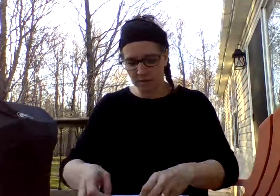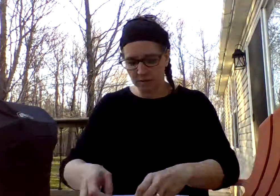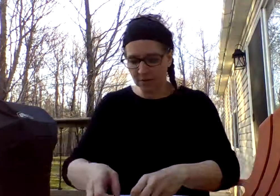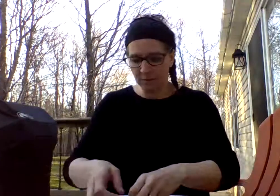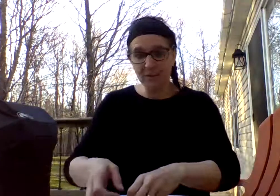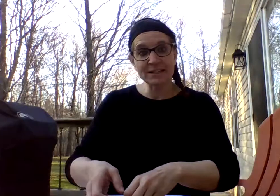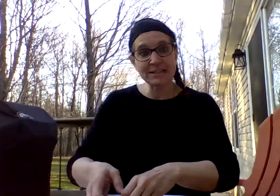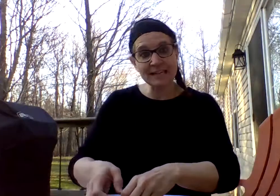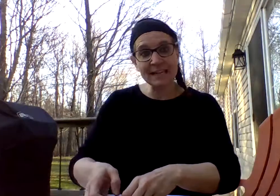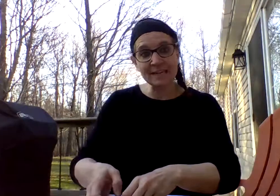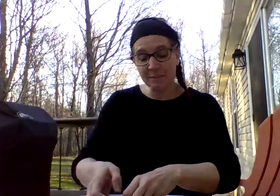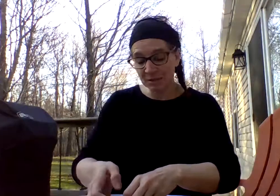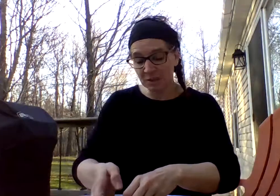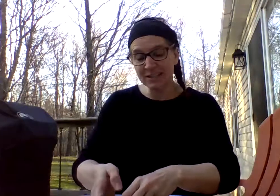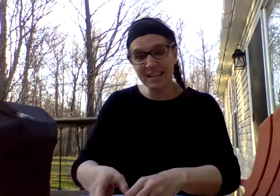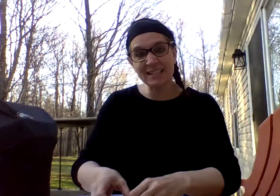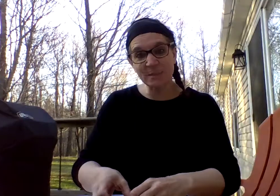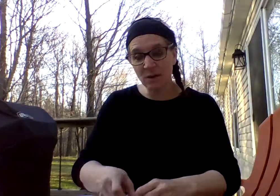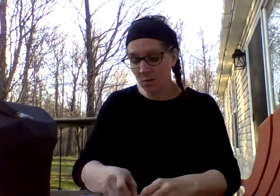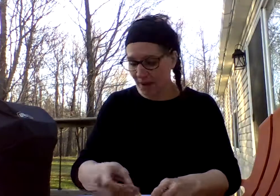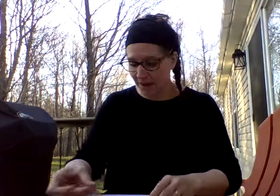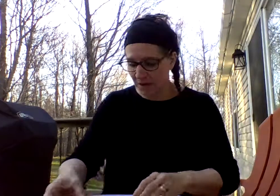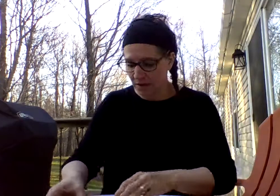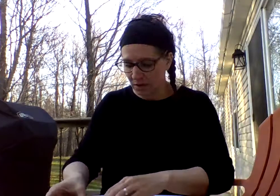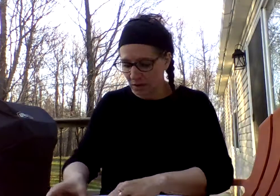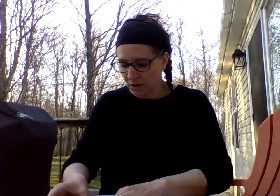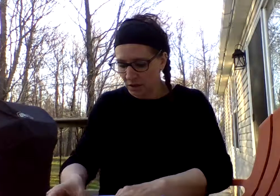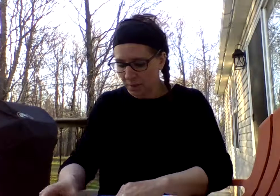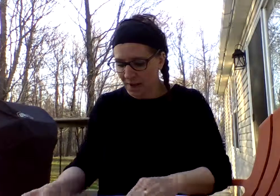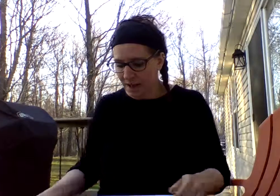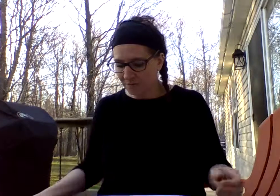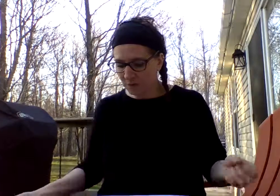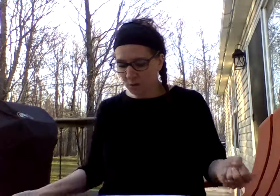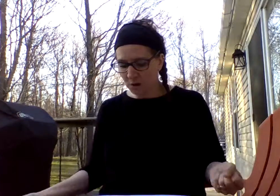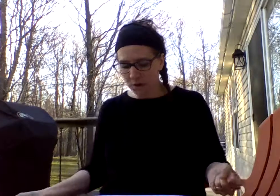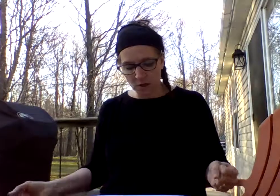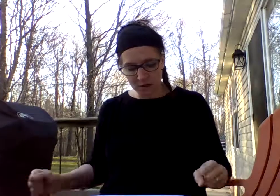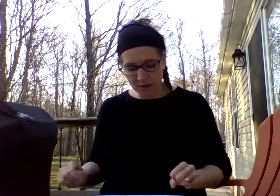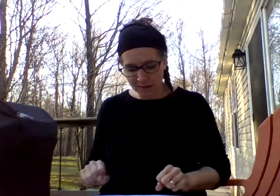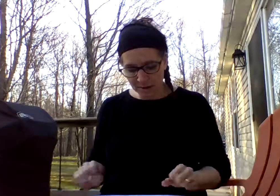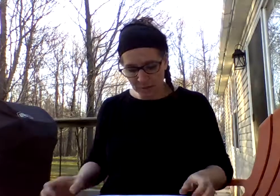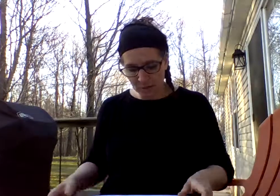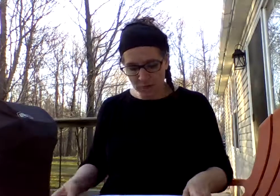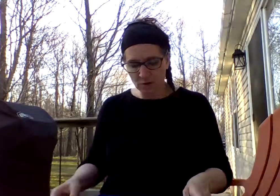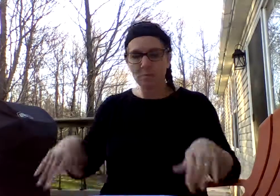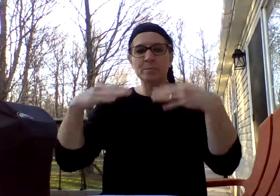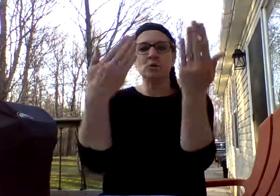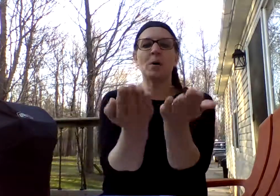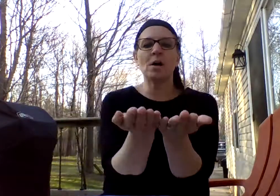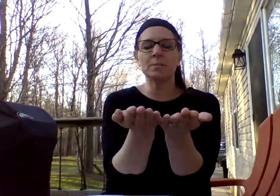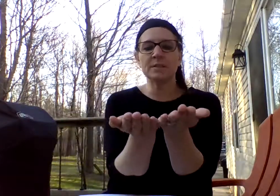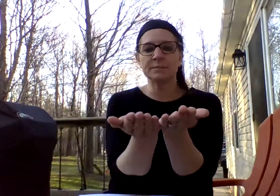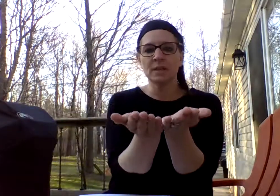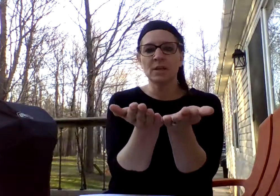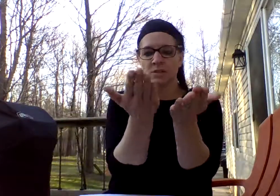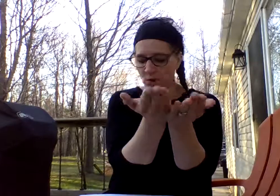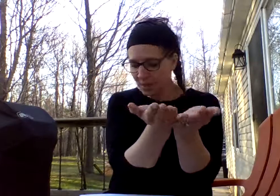All right. We're going to delete. That means we're going to take something away. So we have the word. I think I'm using. Nope. Two palms. So we